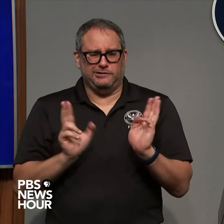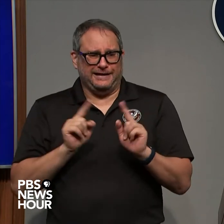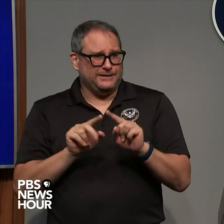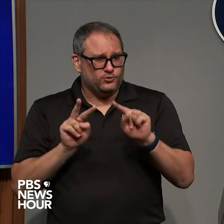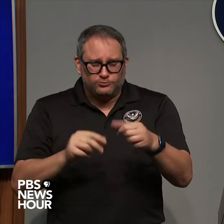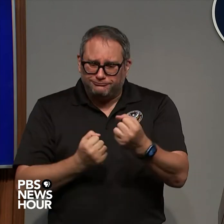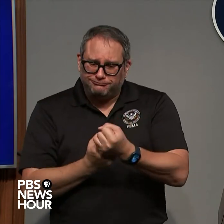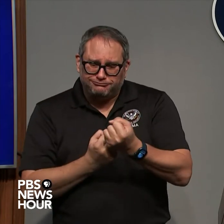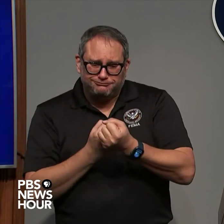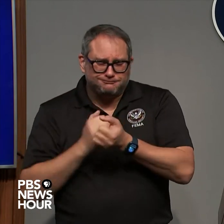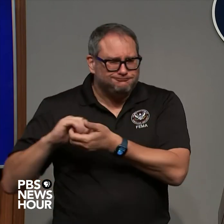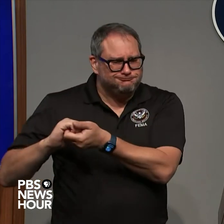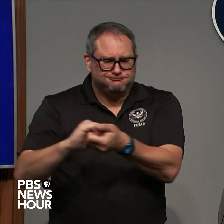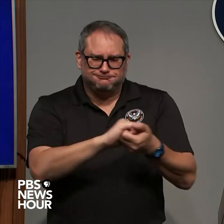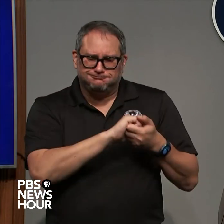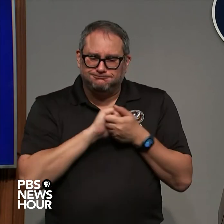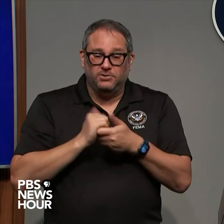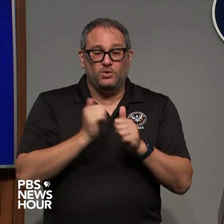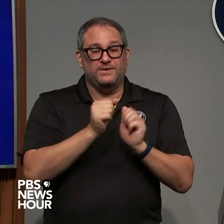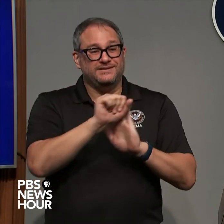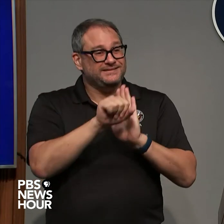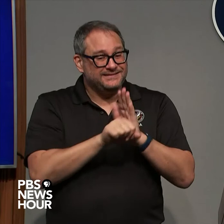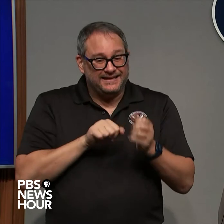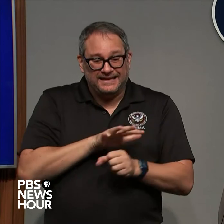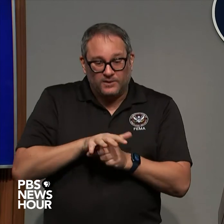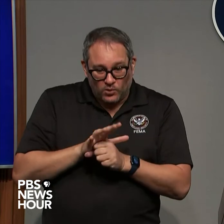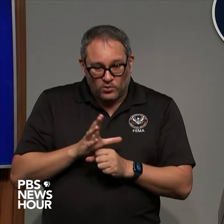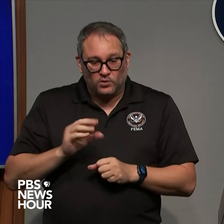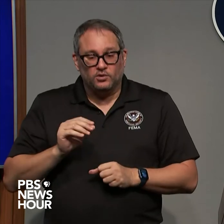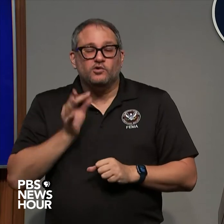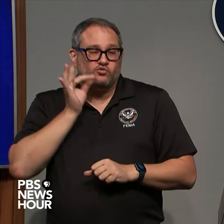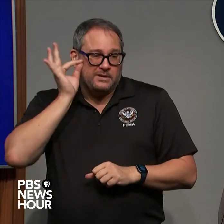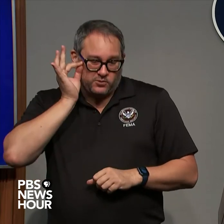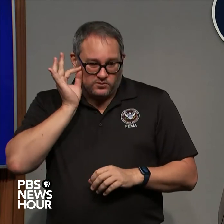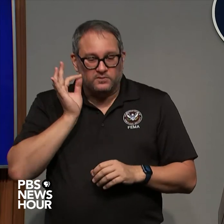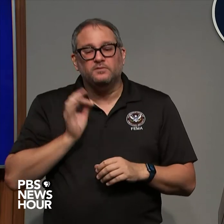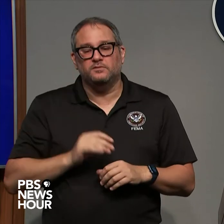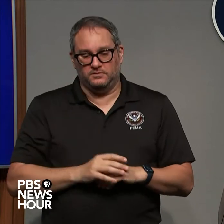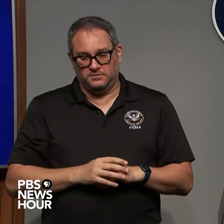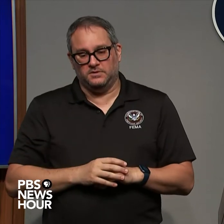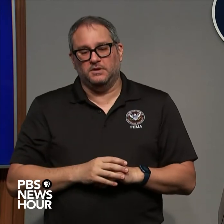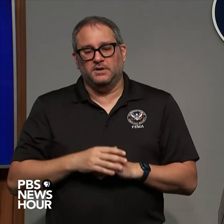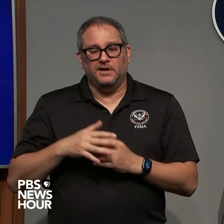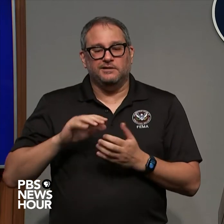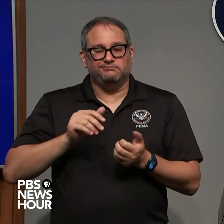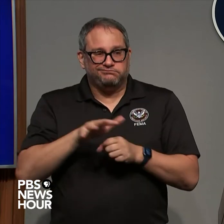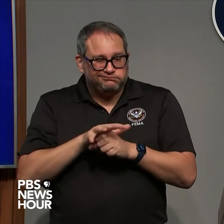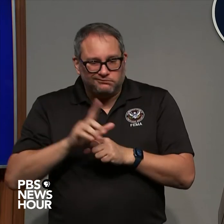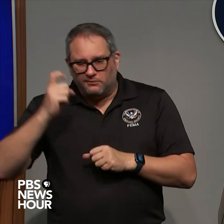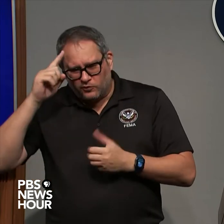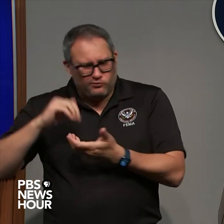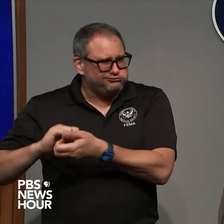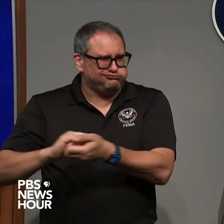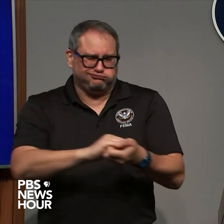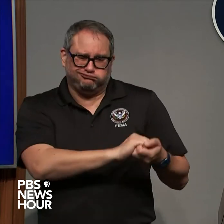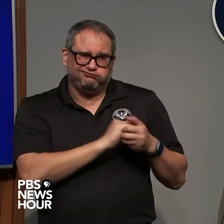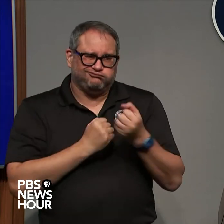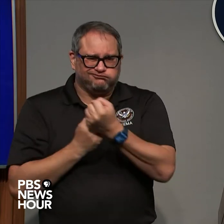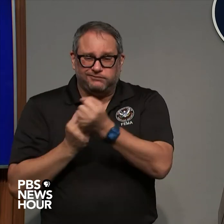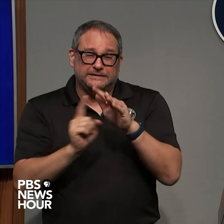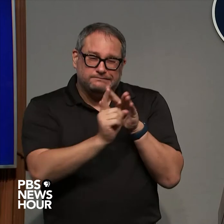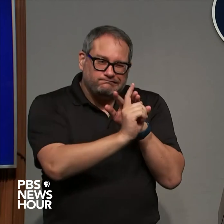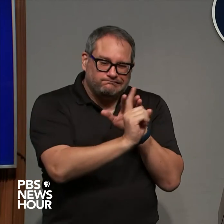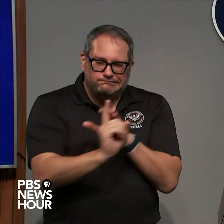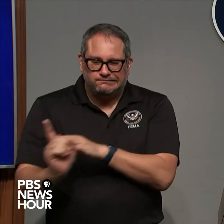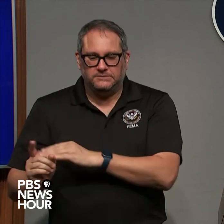local and tribal officials and we will be ready to support the evacuation centers as of this